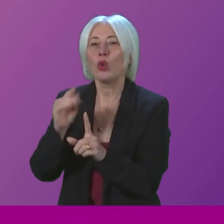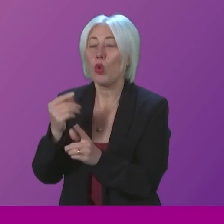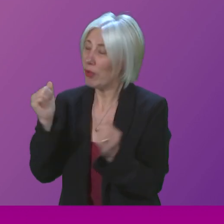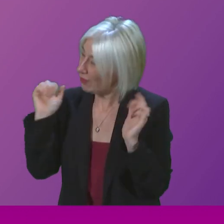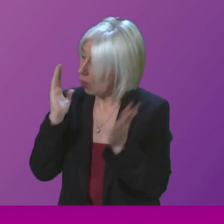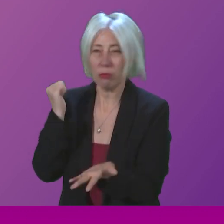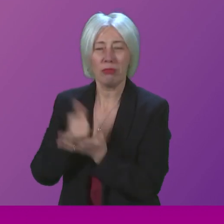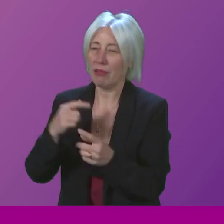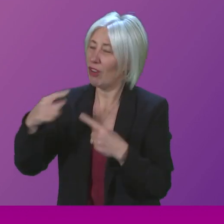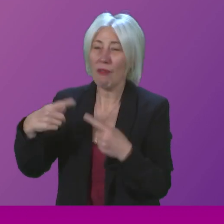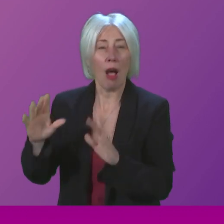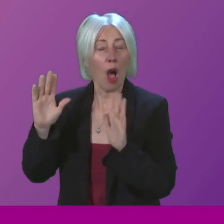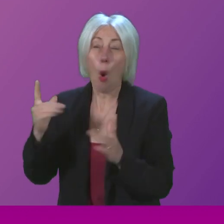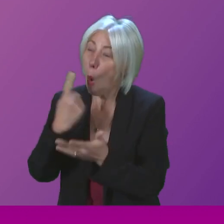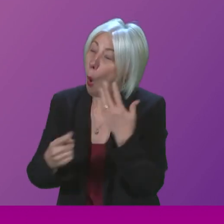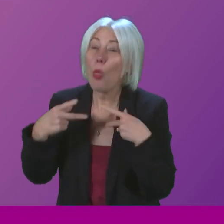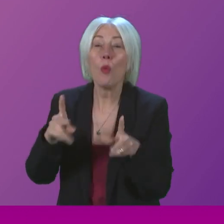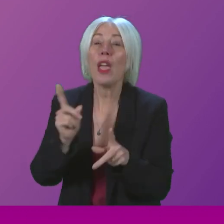be guaranteed with independence?